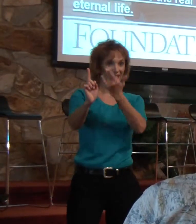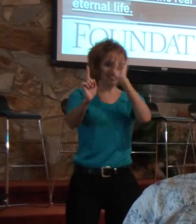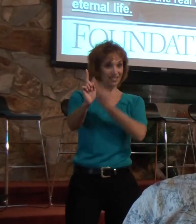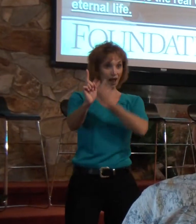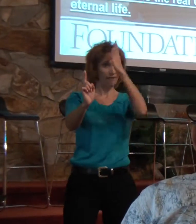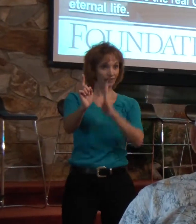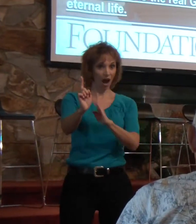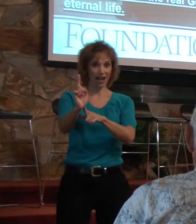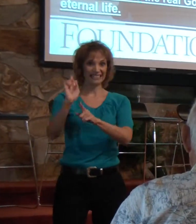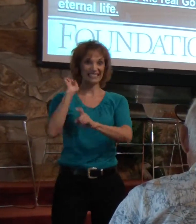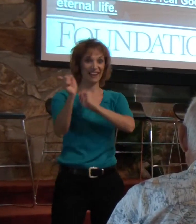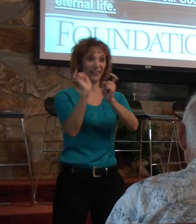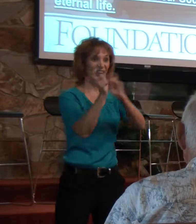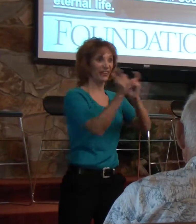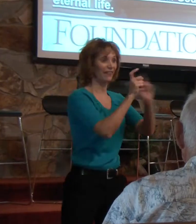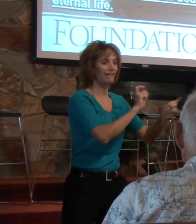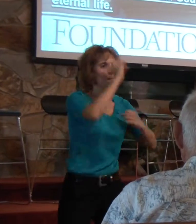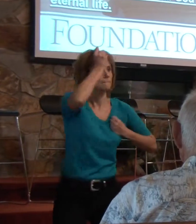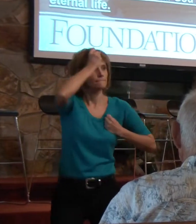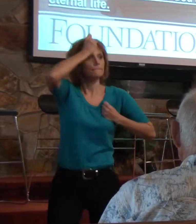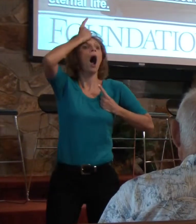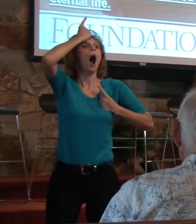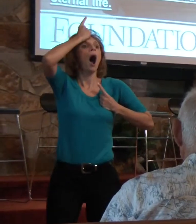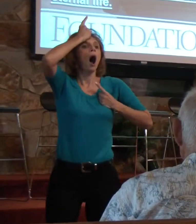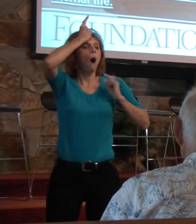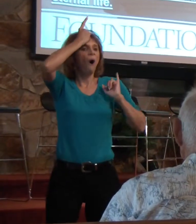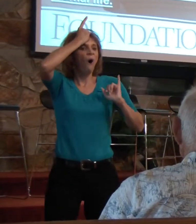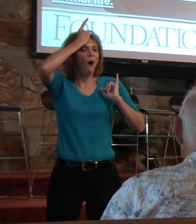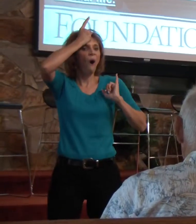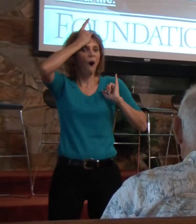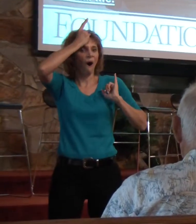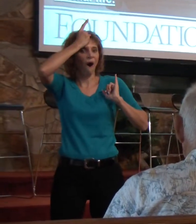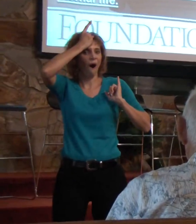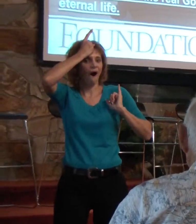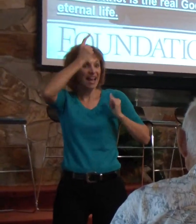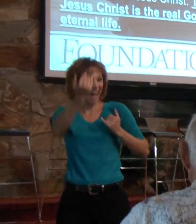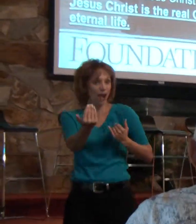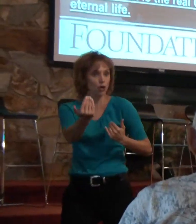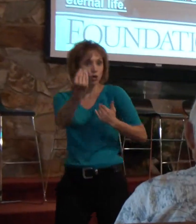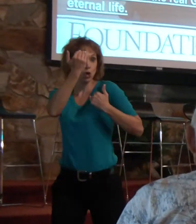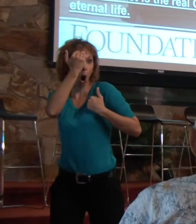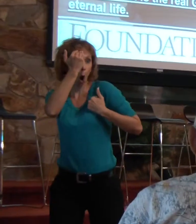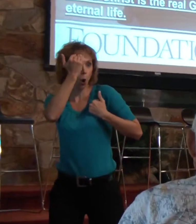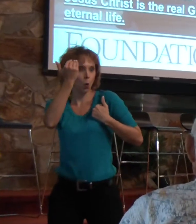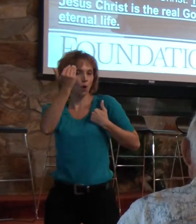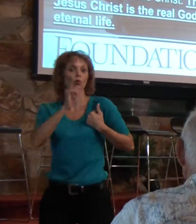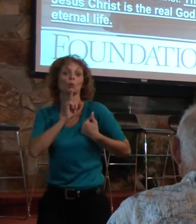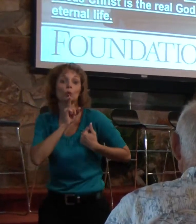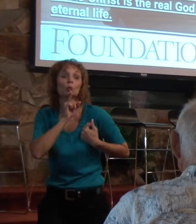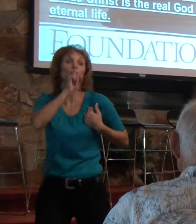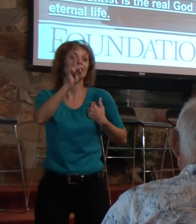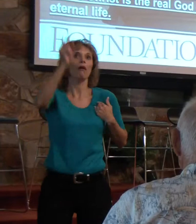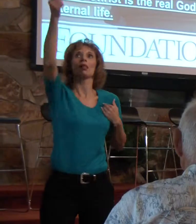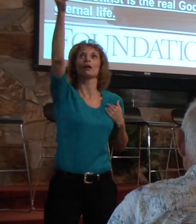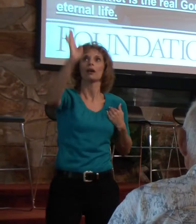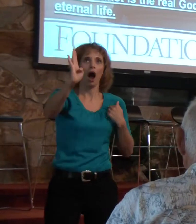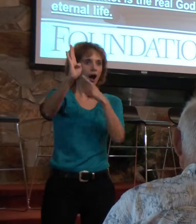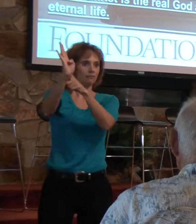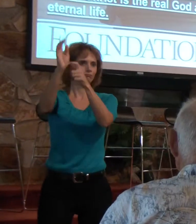come and has given us understanding so that we can know the authentic God.